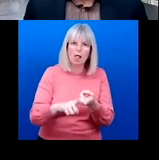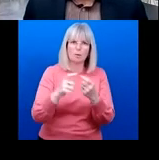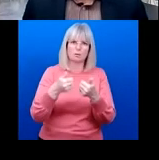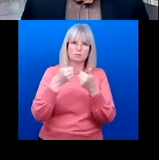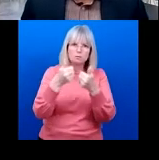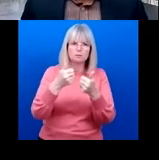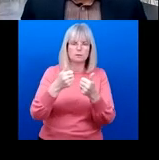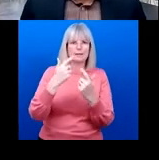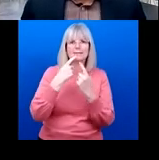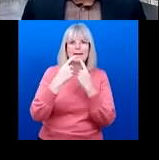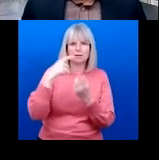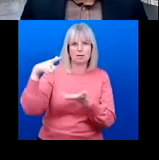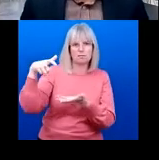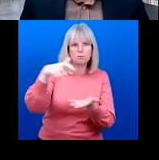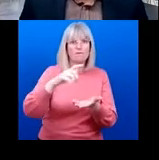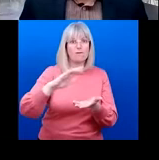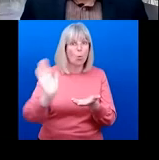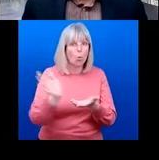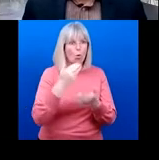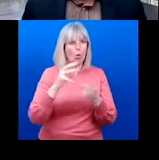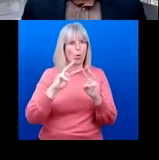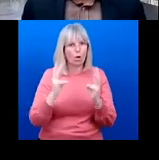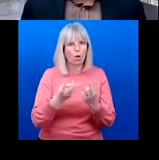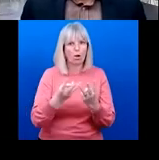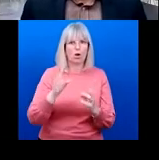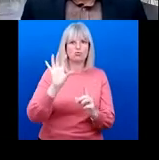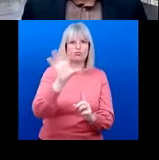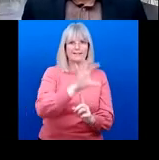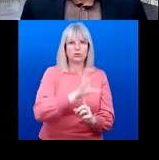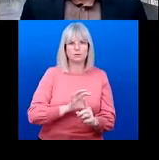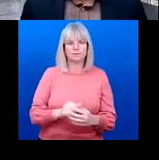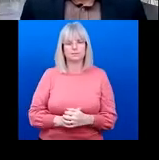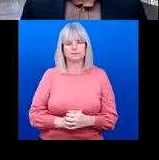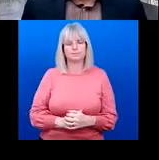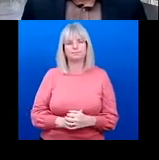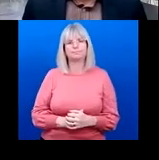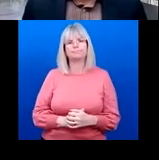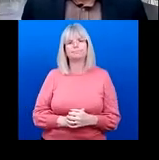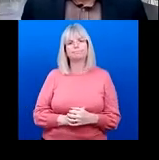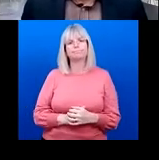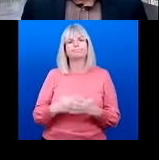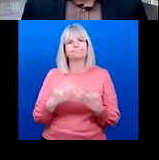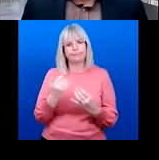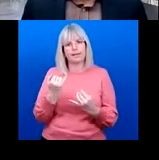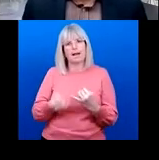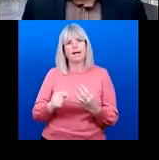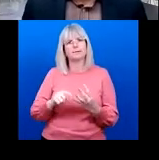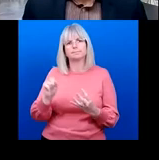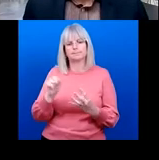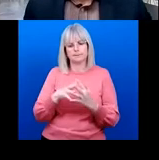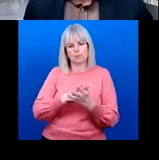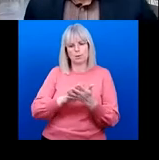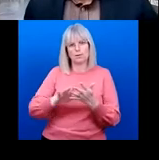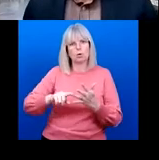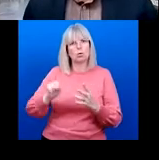- And now to the last point that I wanted to cover and what is WHO doing to support Member States to strengthen eye care in